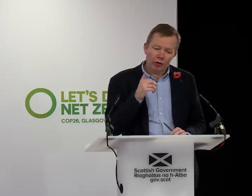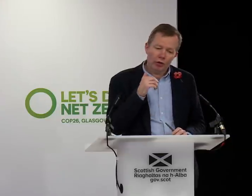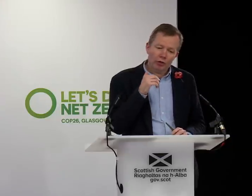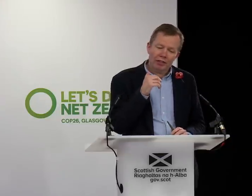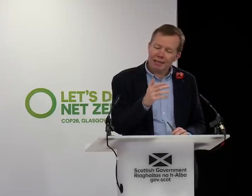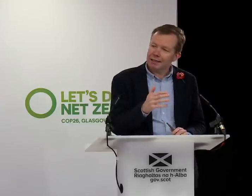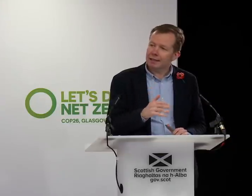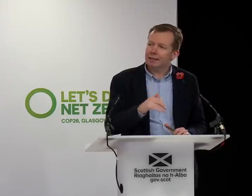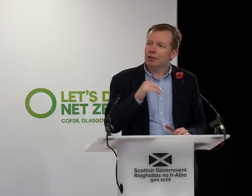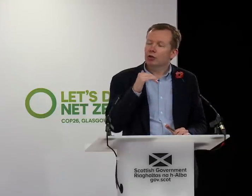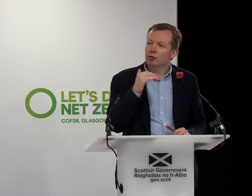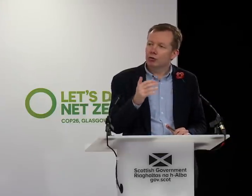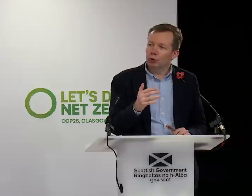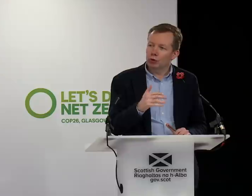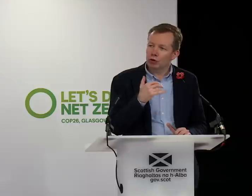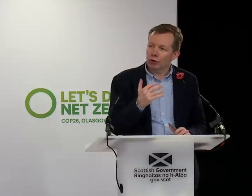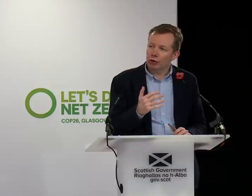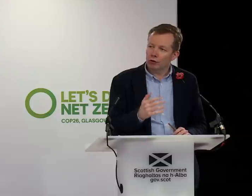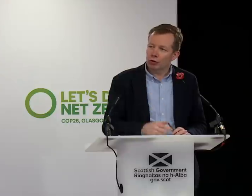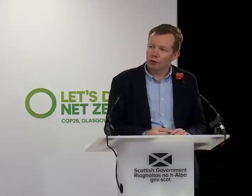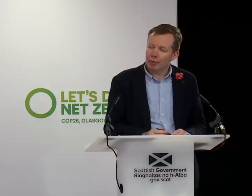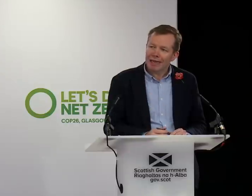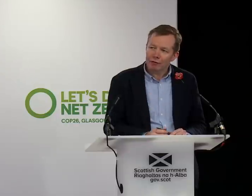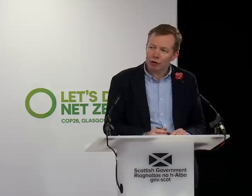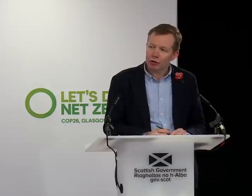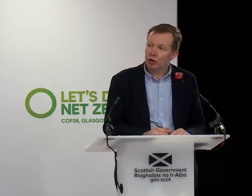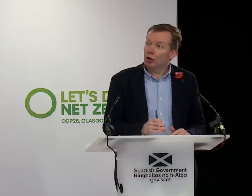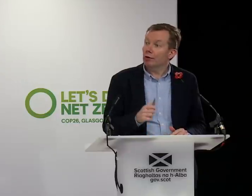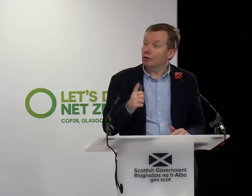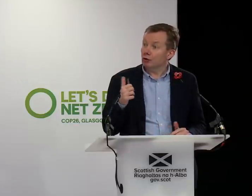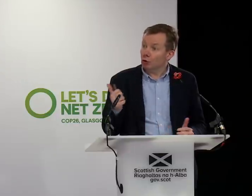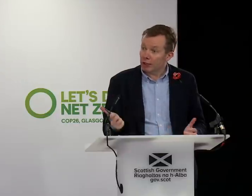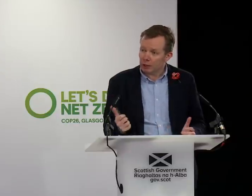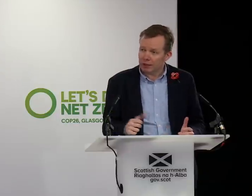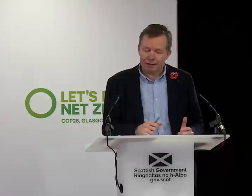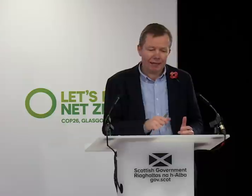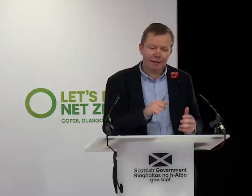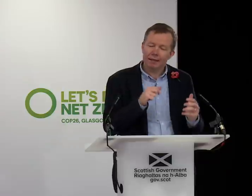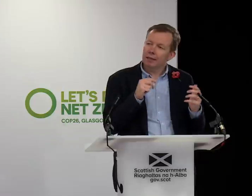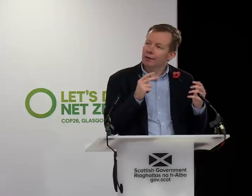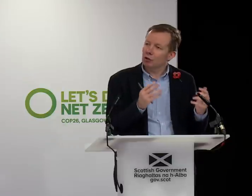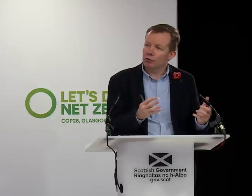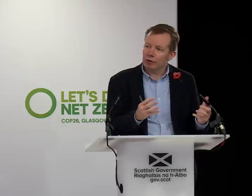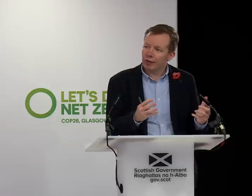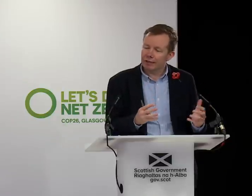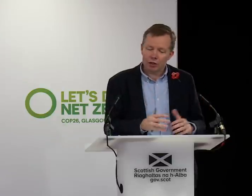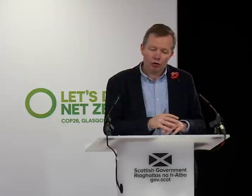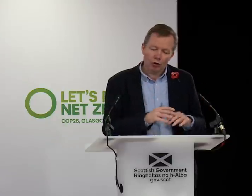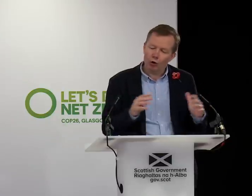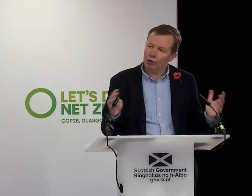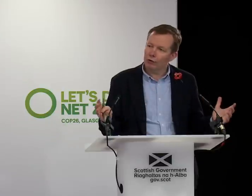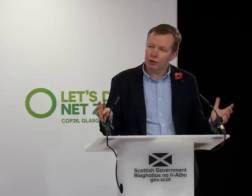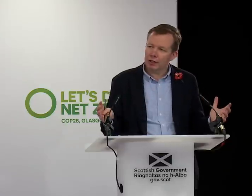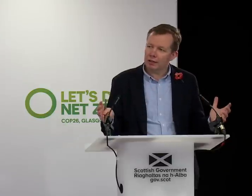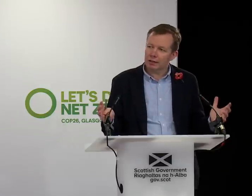So the guidance, the rules around COVID behaviours, around your twice weekly testing, around going for your vaccination.